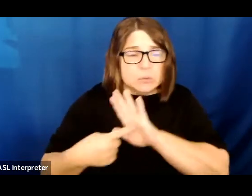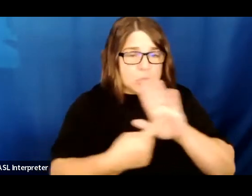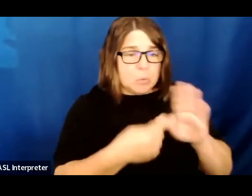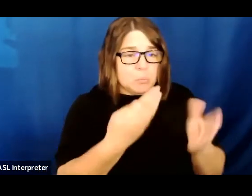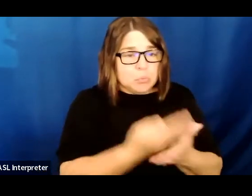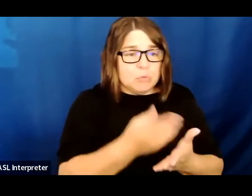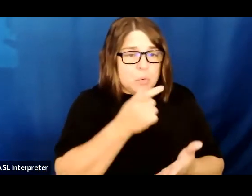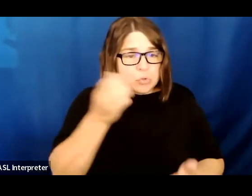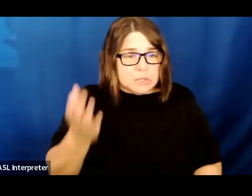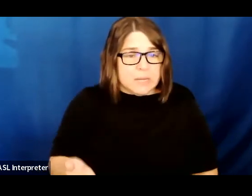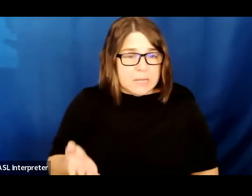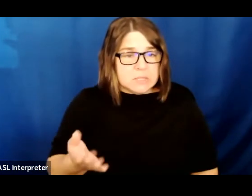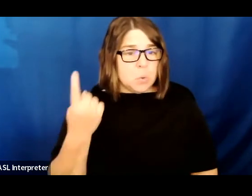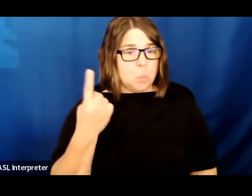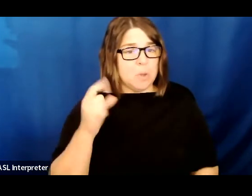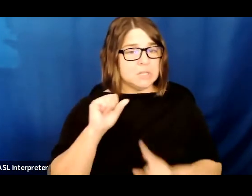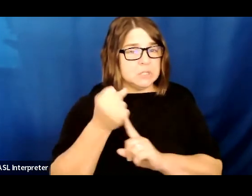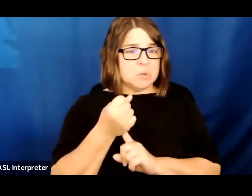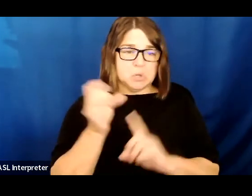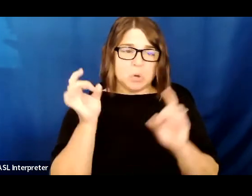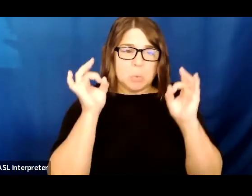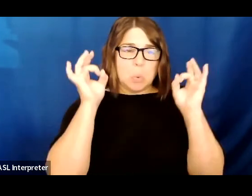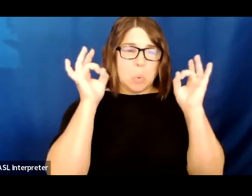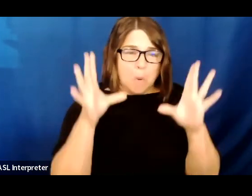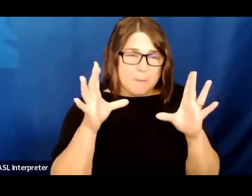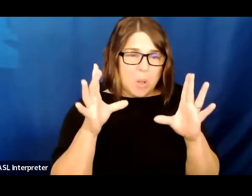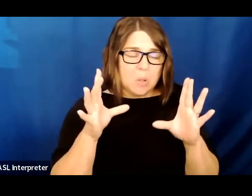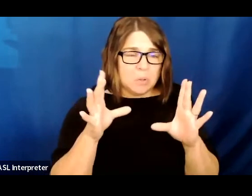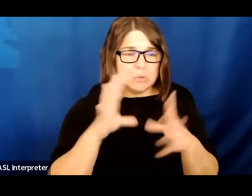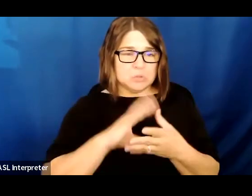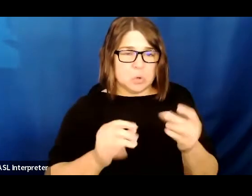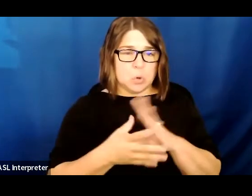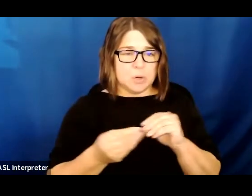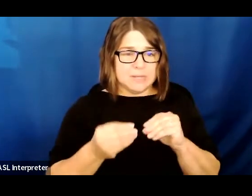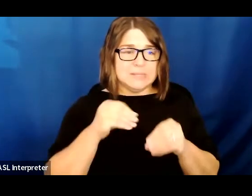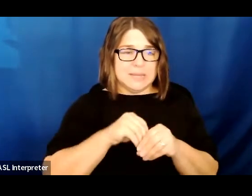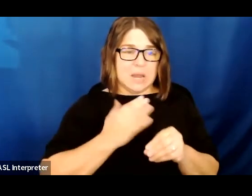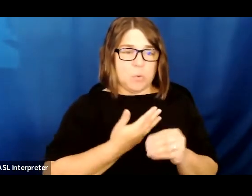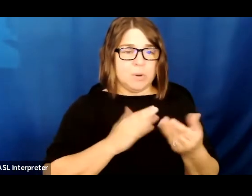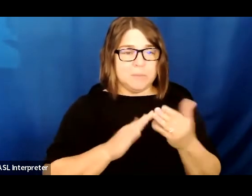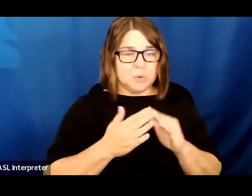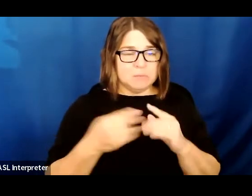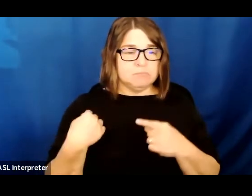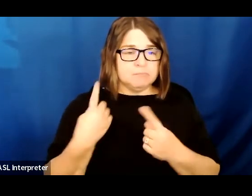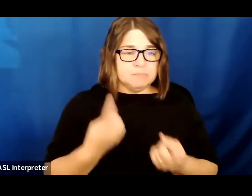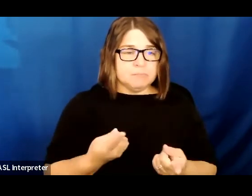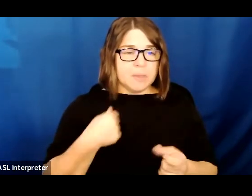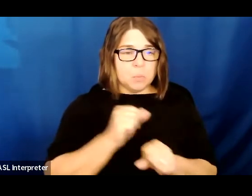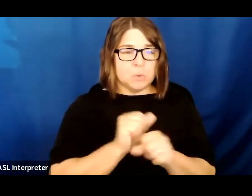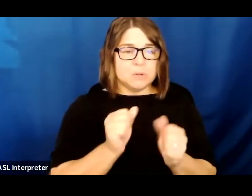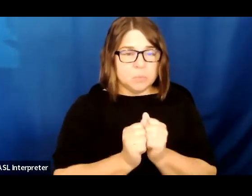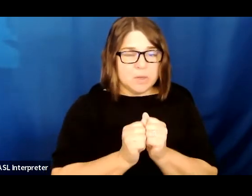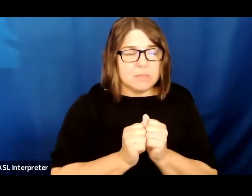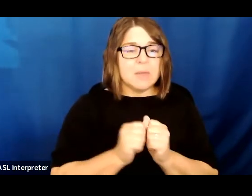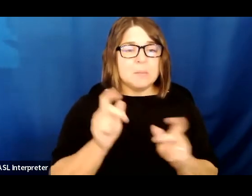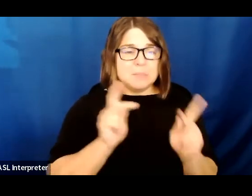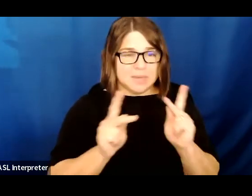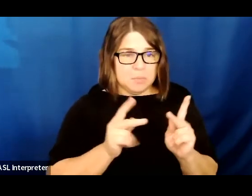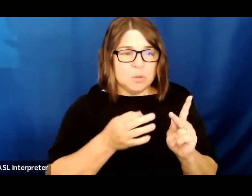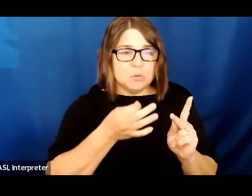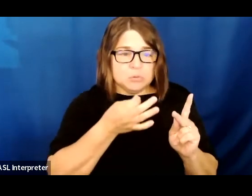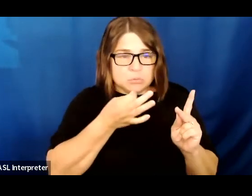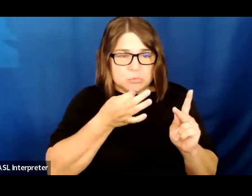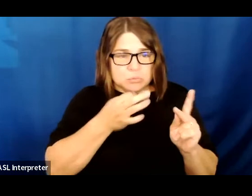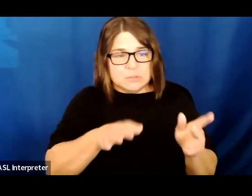in hundreds of similar horrific stories taking place right in our communities. Since then, I have worked with terminally ill people unable to be